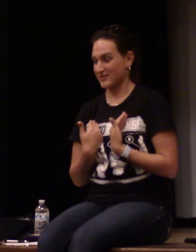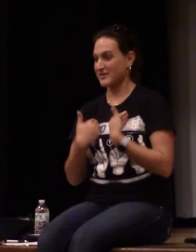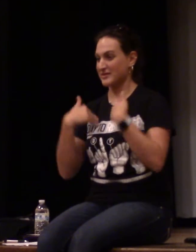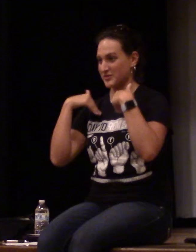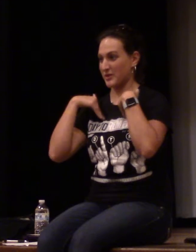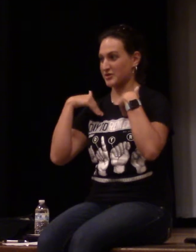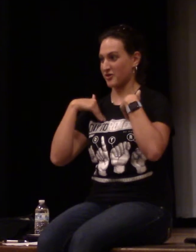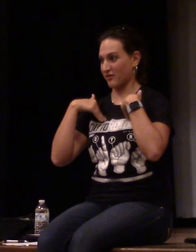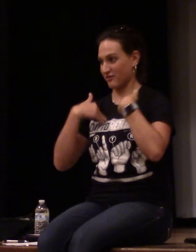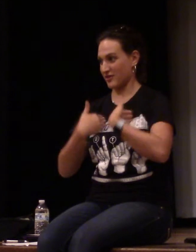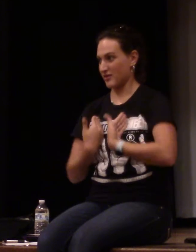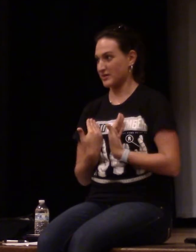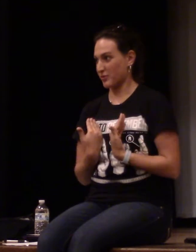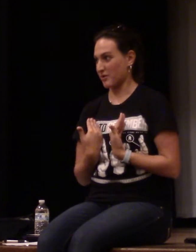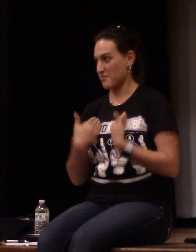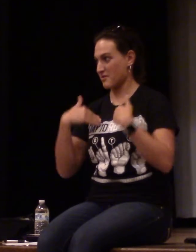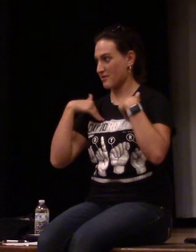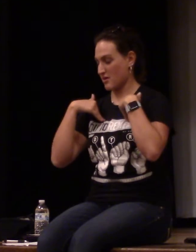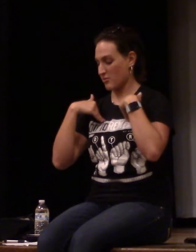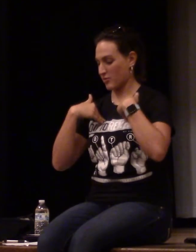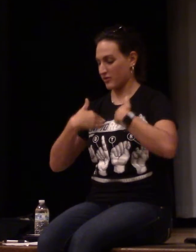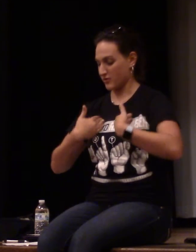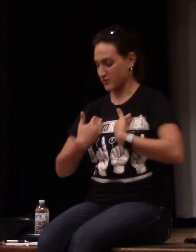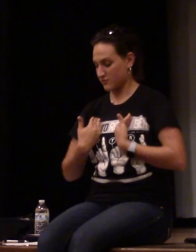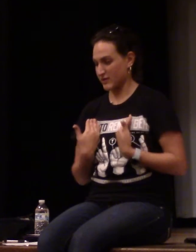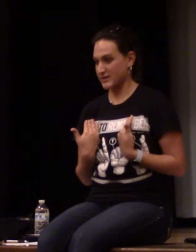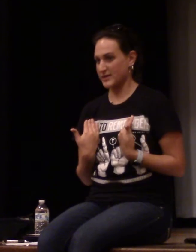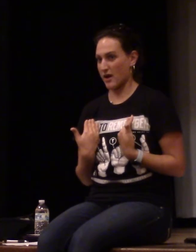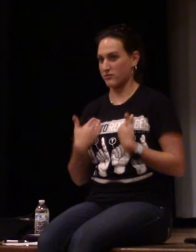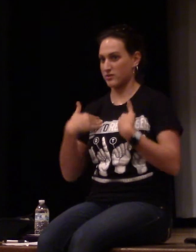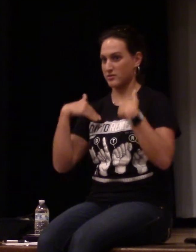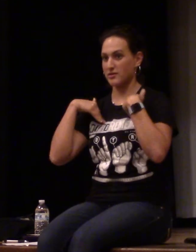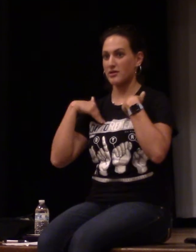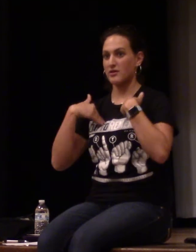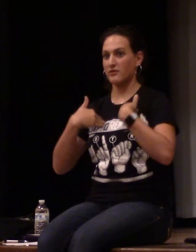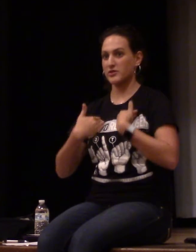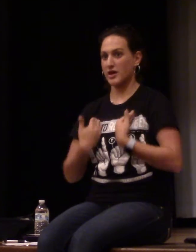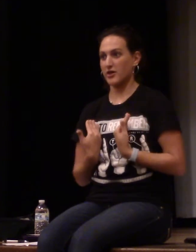So make sure that you guys bring those wrists down. We're tired.